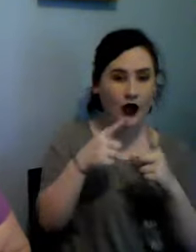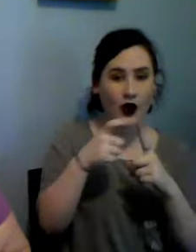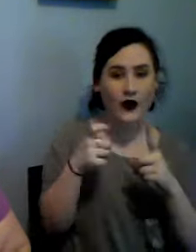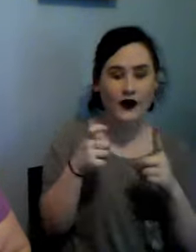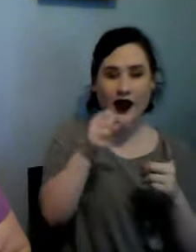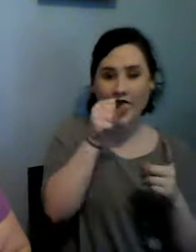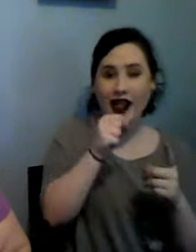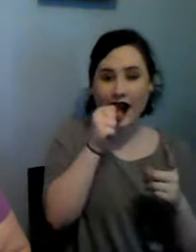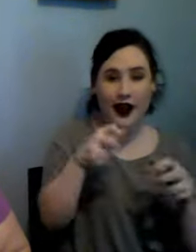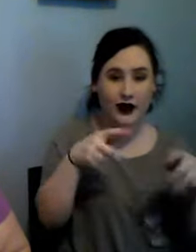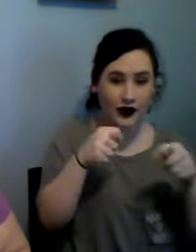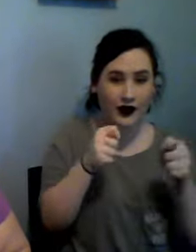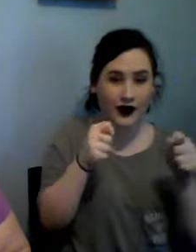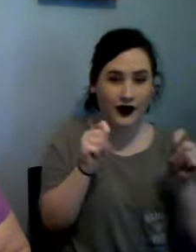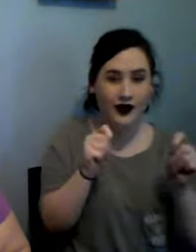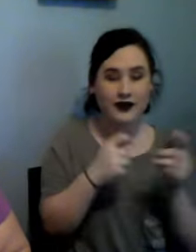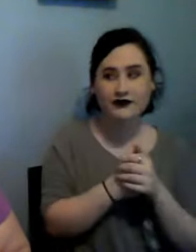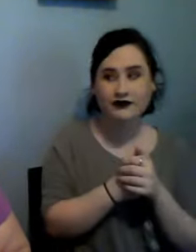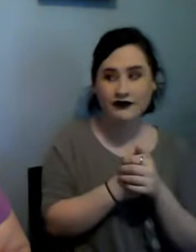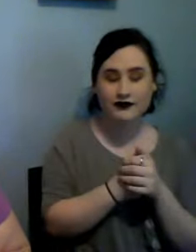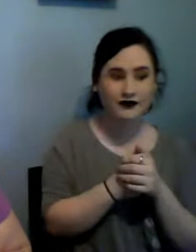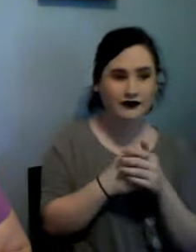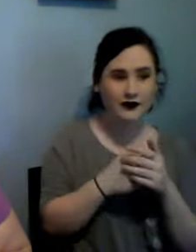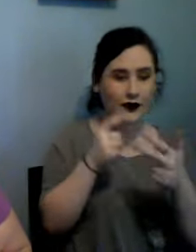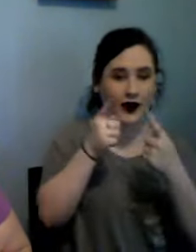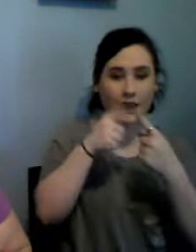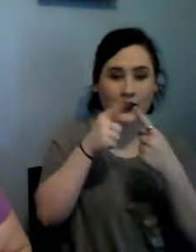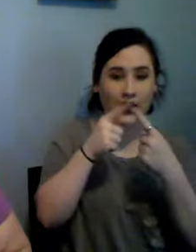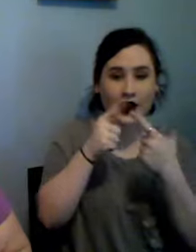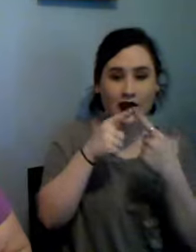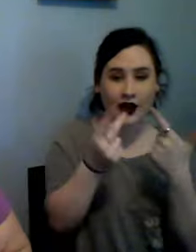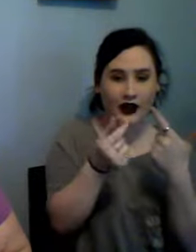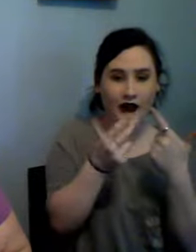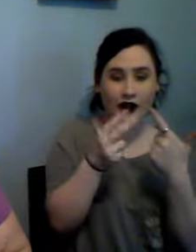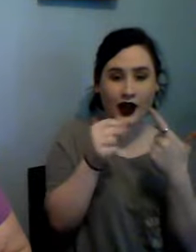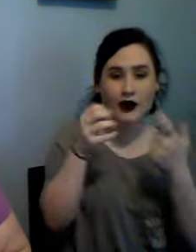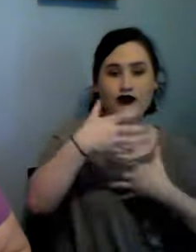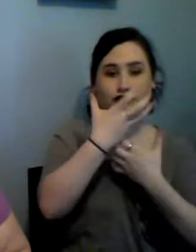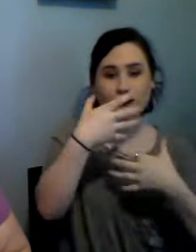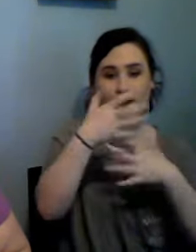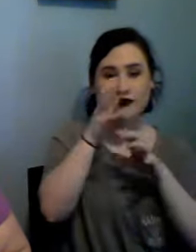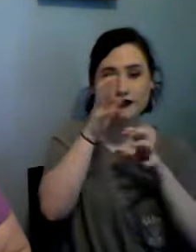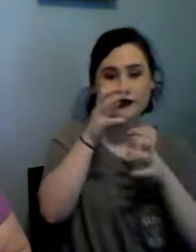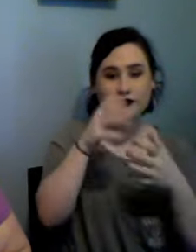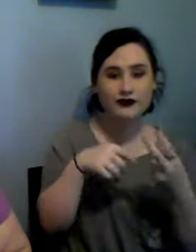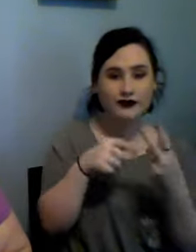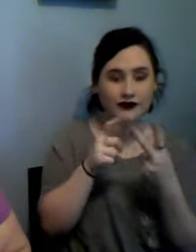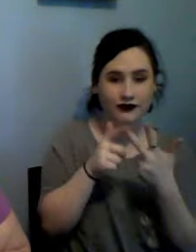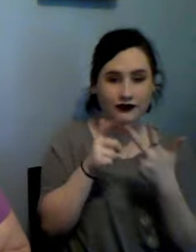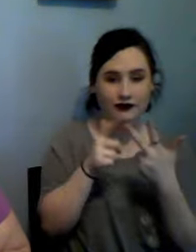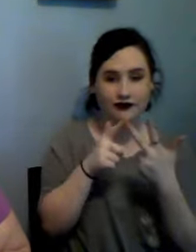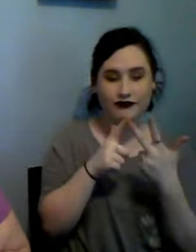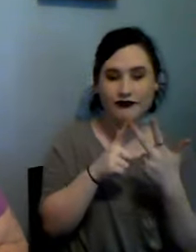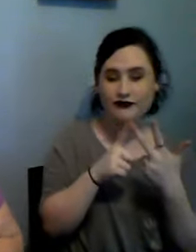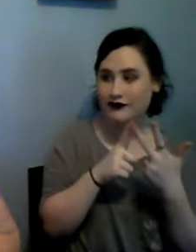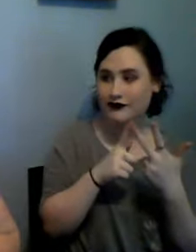ice cream truck the dogs having a fiesta um